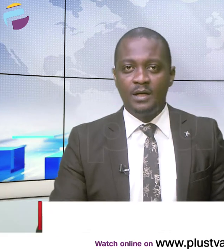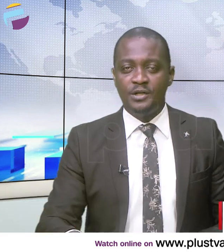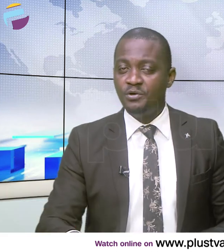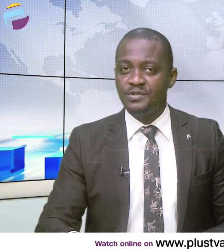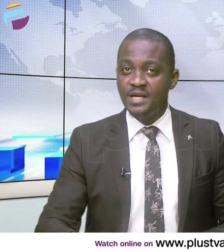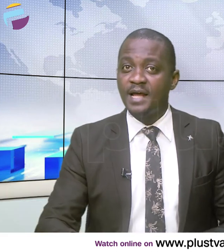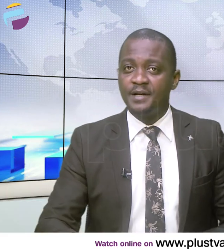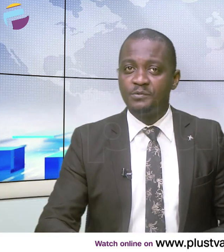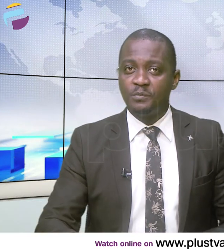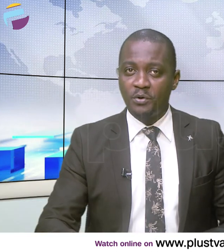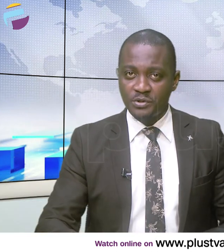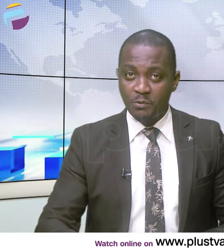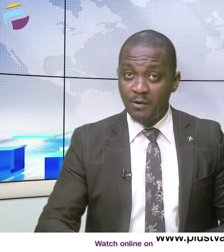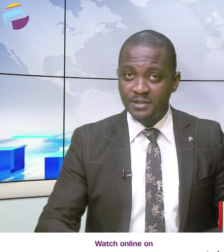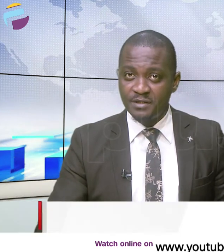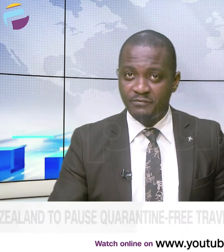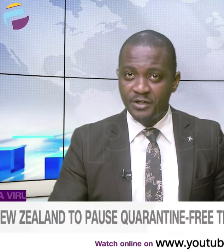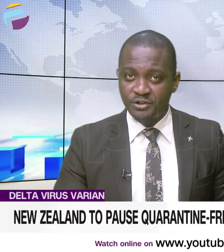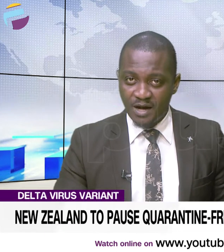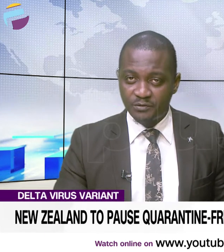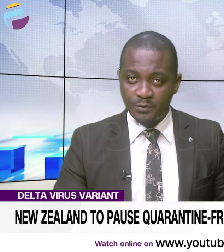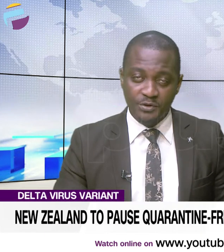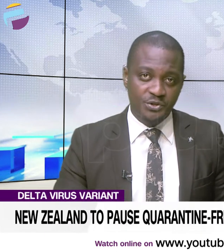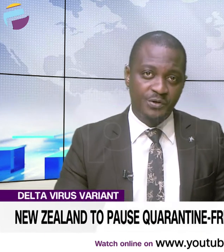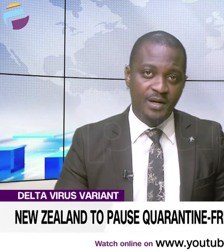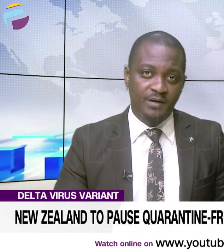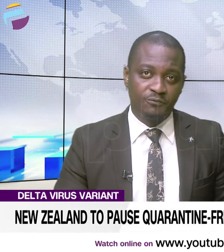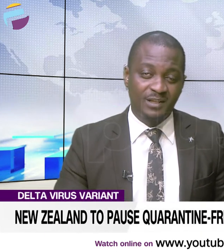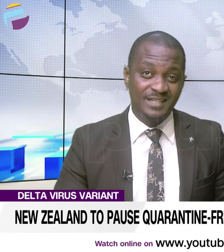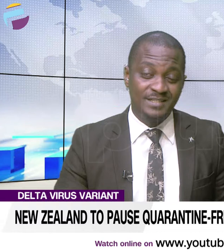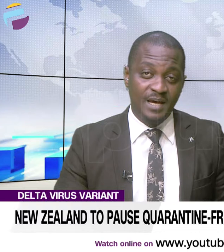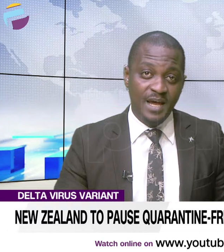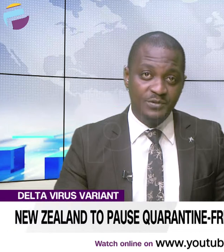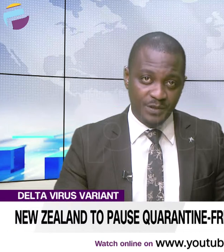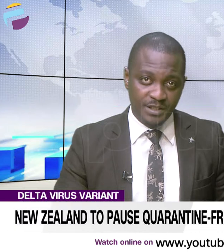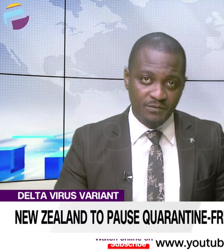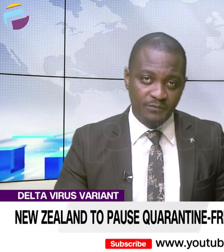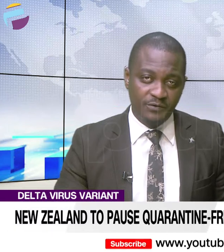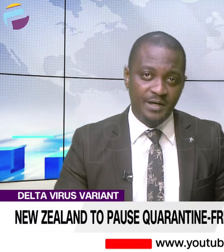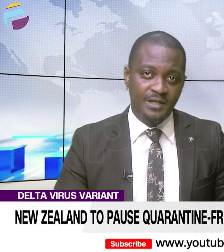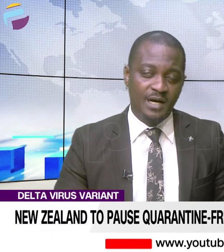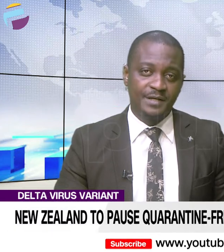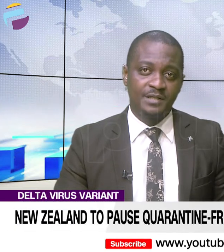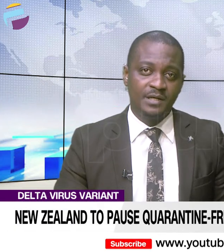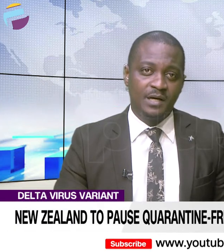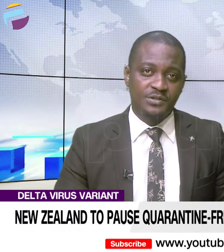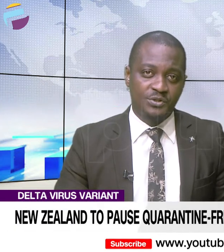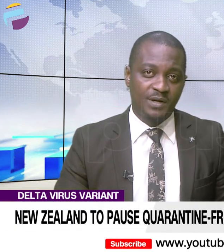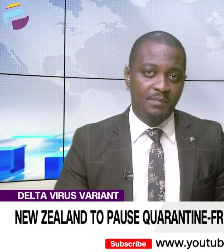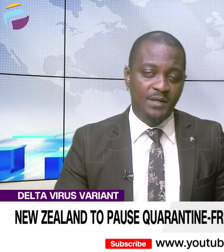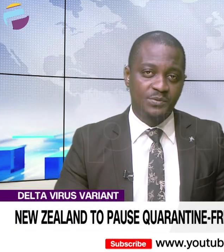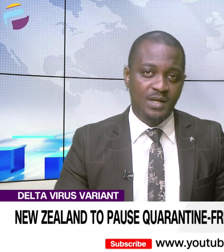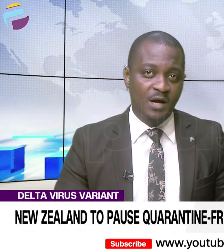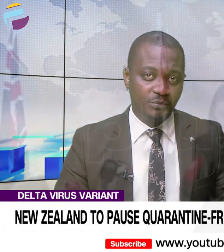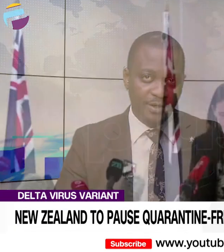And New Zealand will pause quarantine-free travel with Australia for at least eight weeks from Friday night as